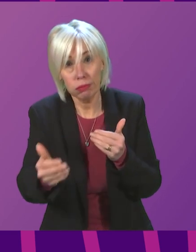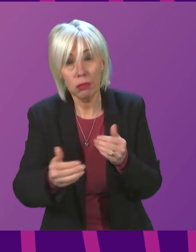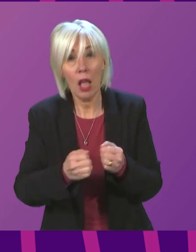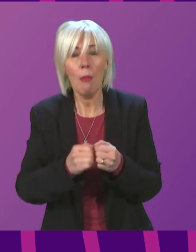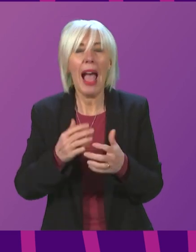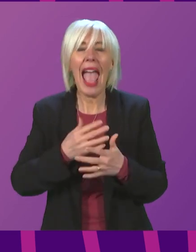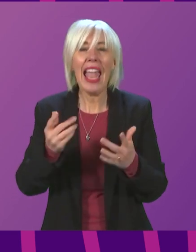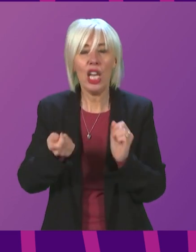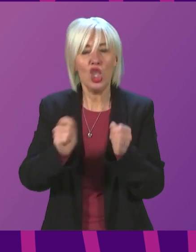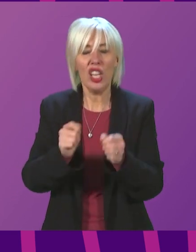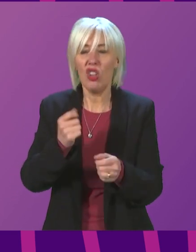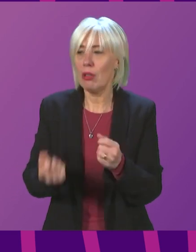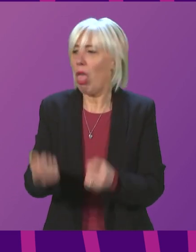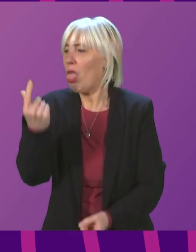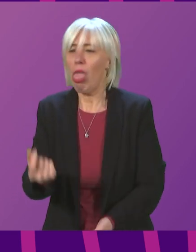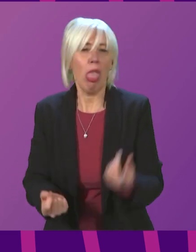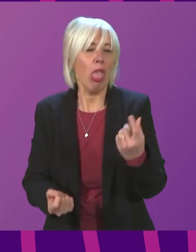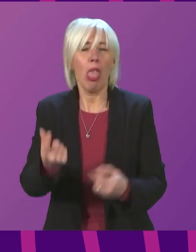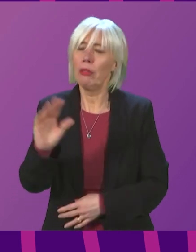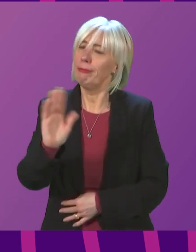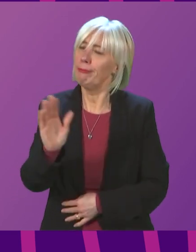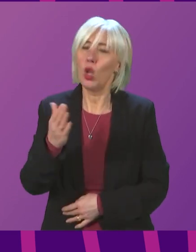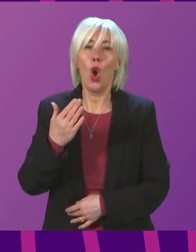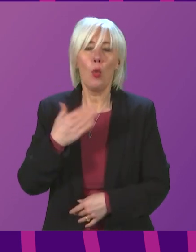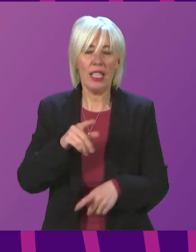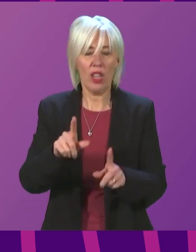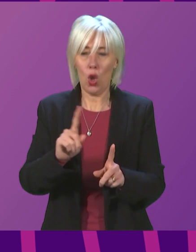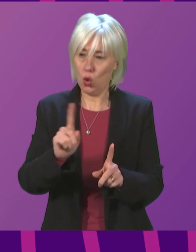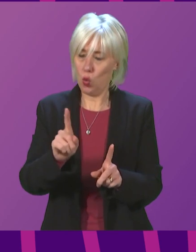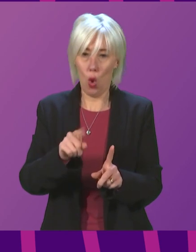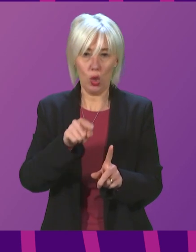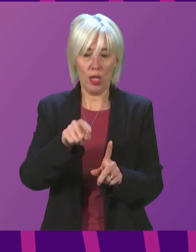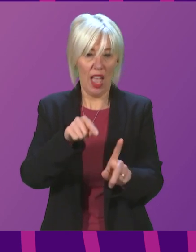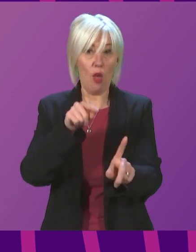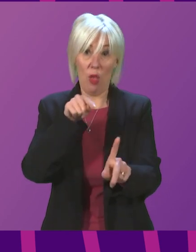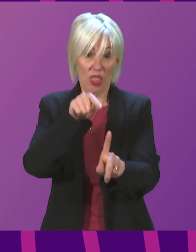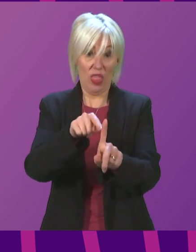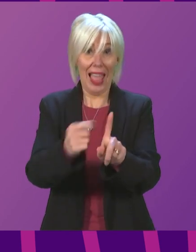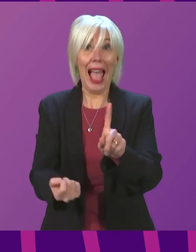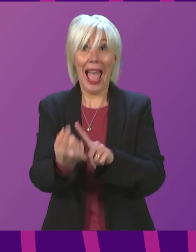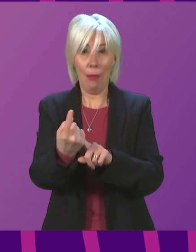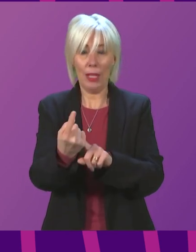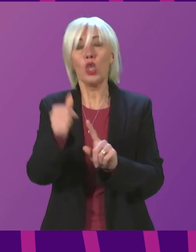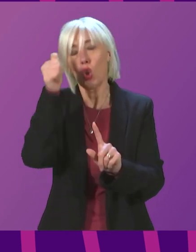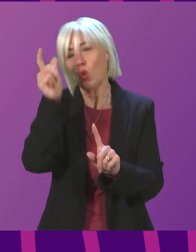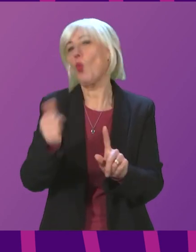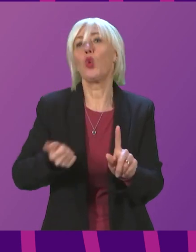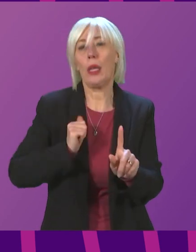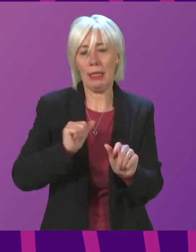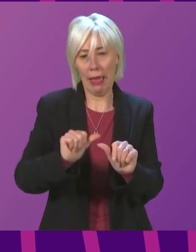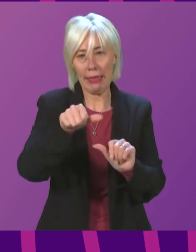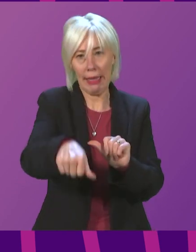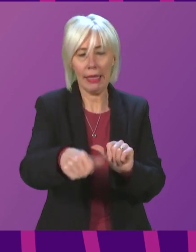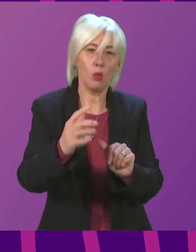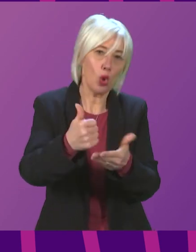ad hoc. We need a system that sets clear trigger points on what people can expect when cases do rise, and lays out what